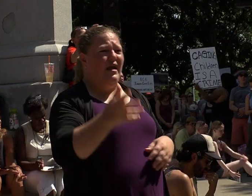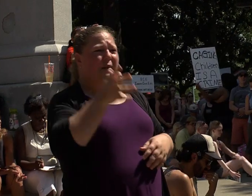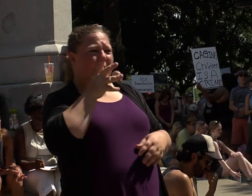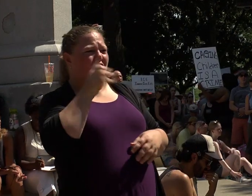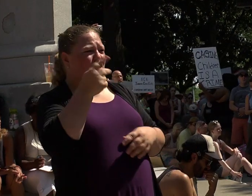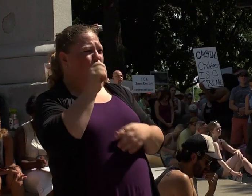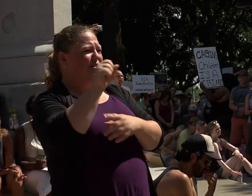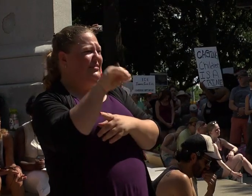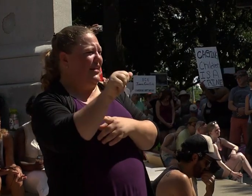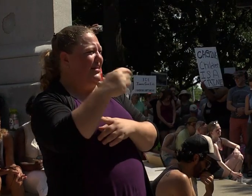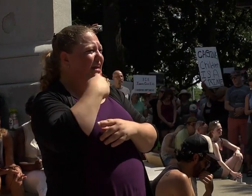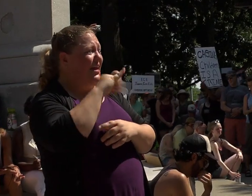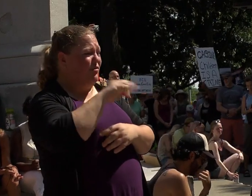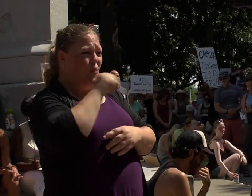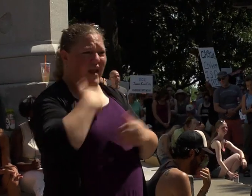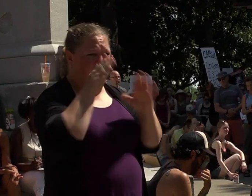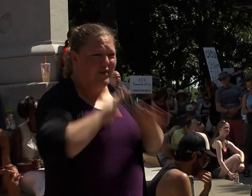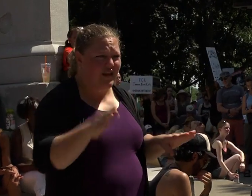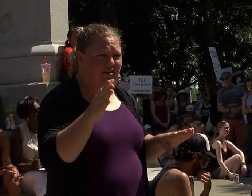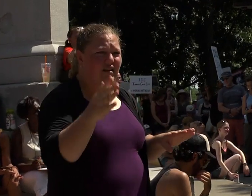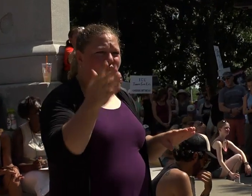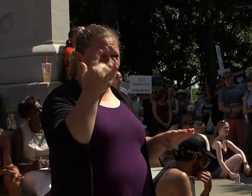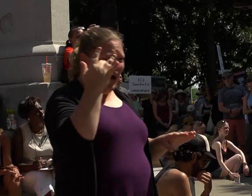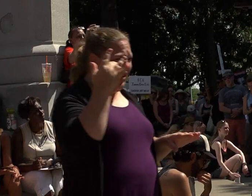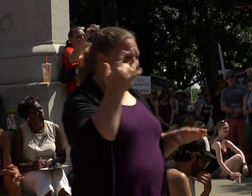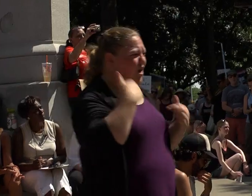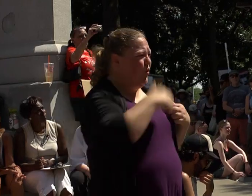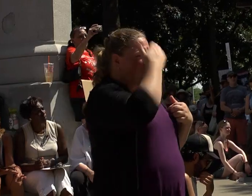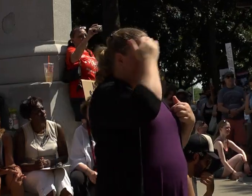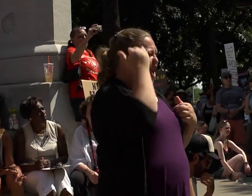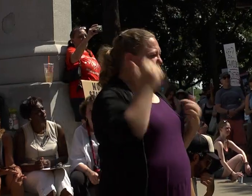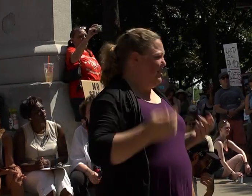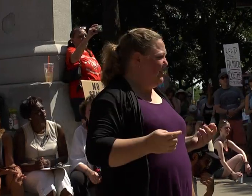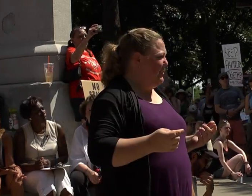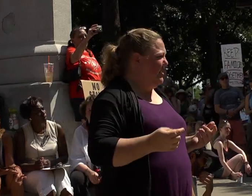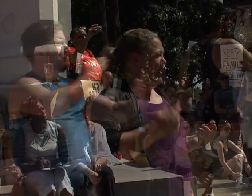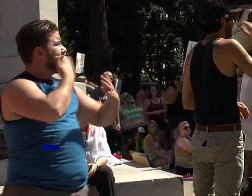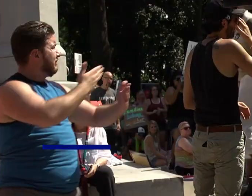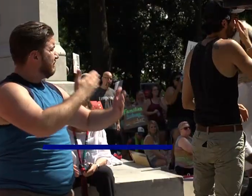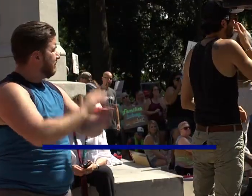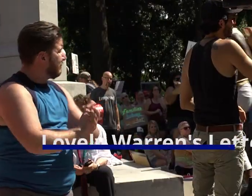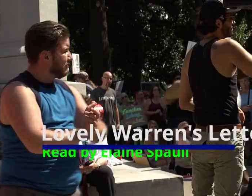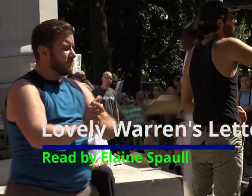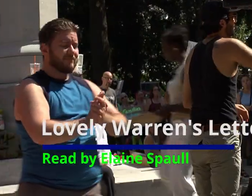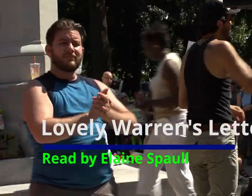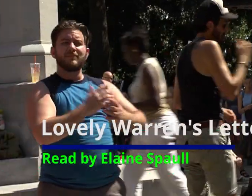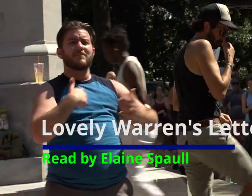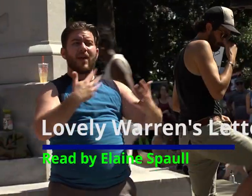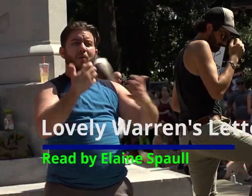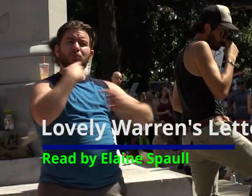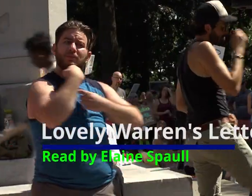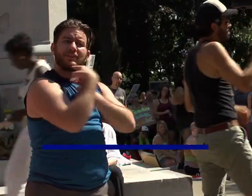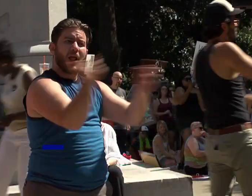says, if we don't have peace, it's because we've forgotten we belong to each other. I just want to tell you, I'm